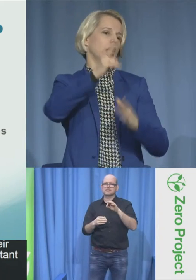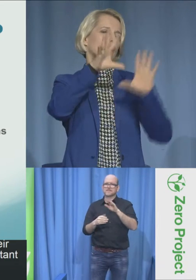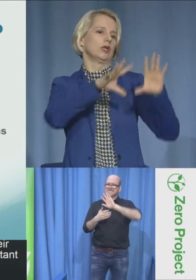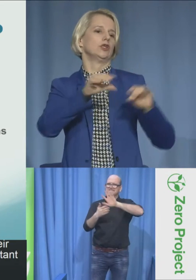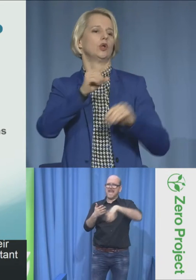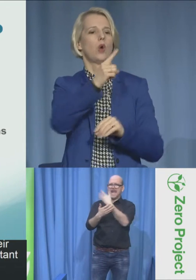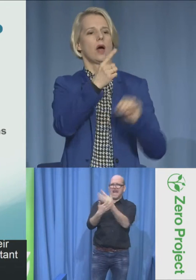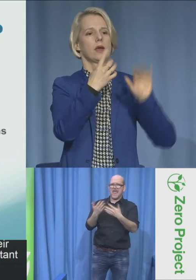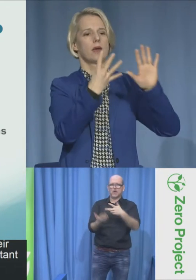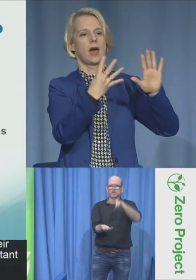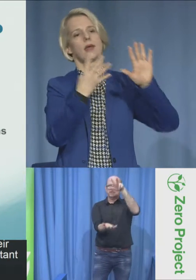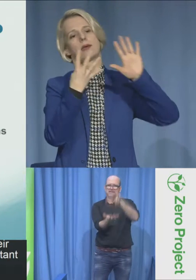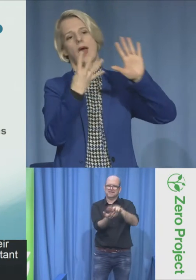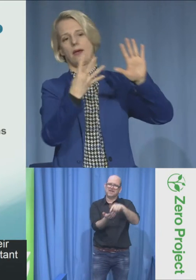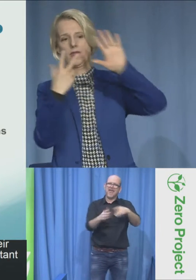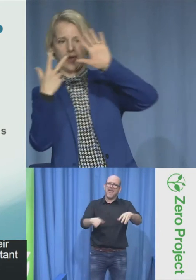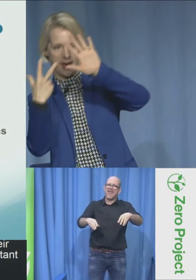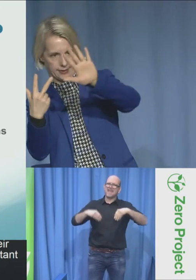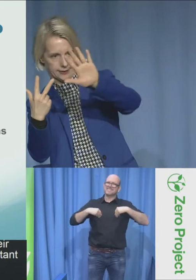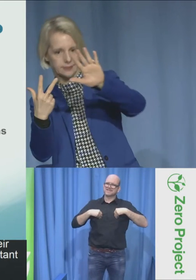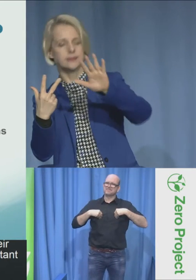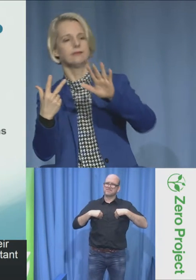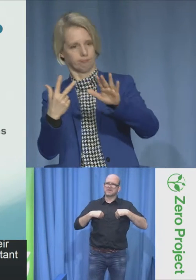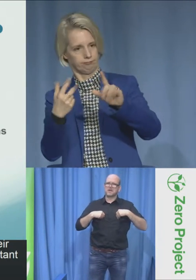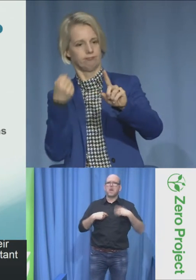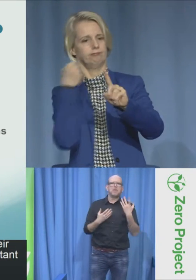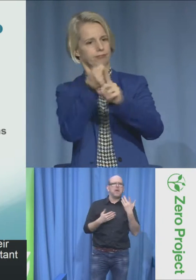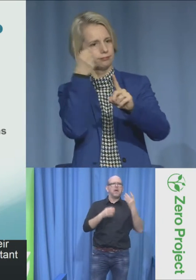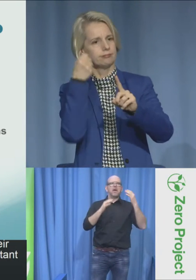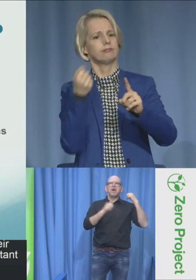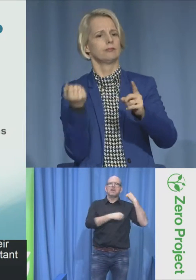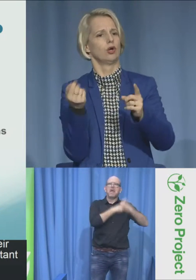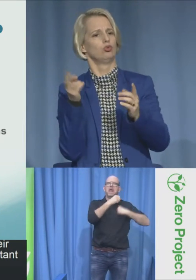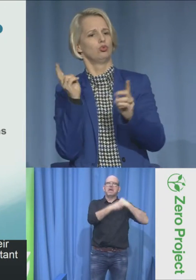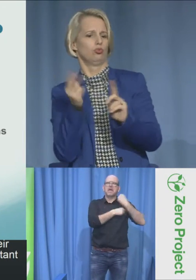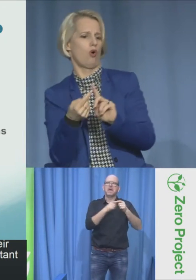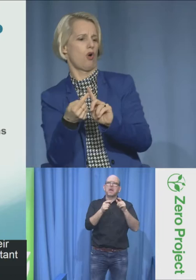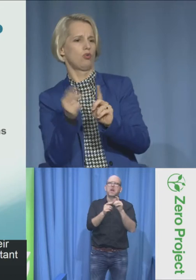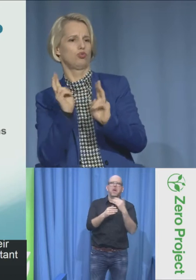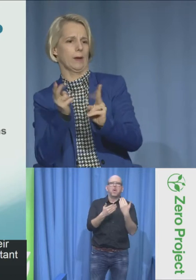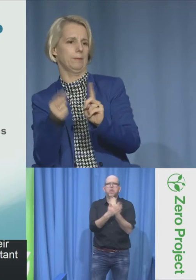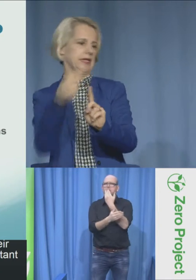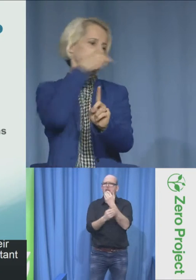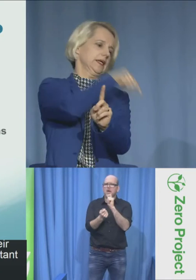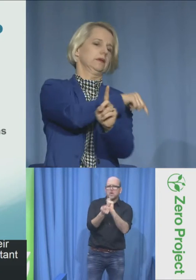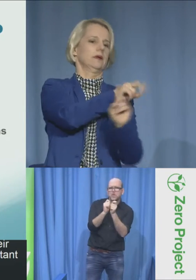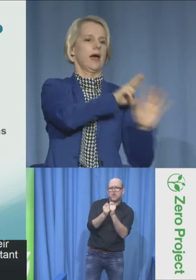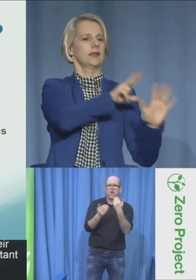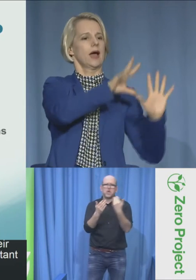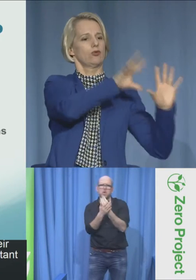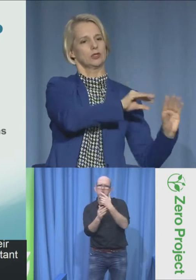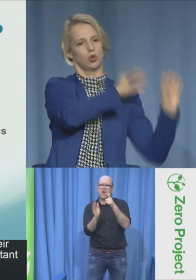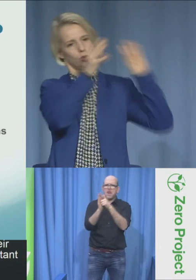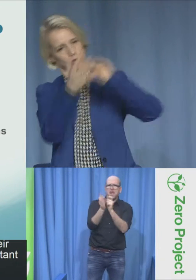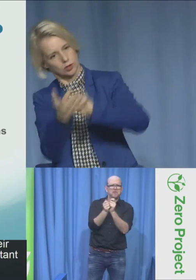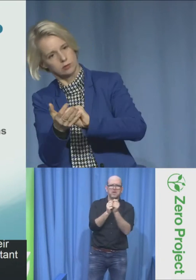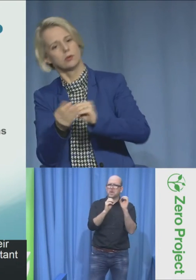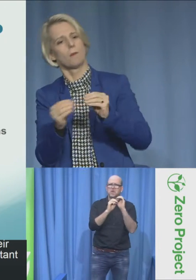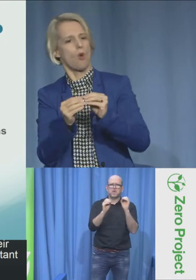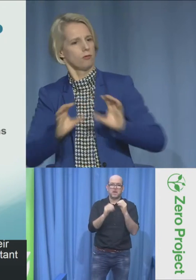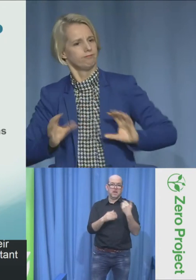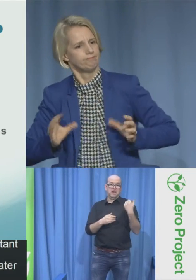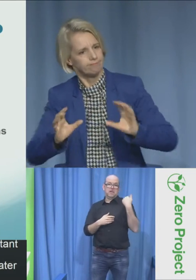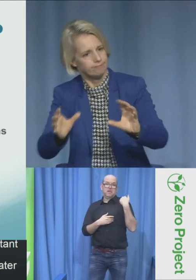deaf people. Nothing really happened and then 10 years later in 1998, we had a repeat